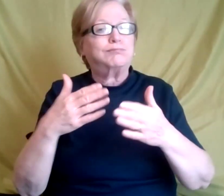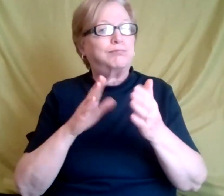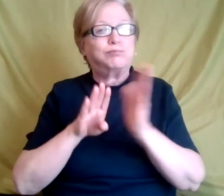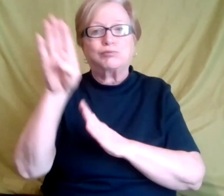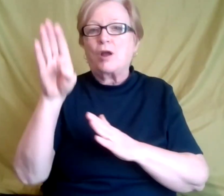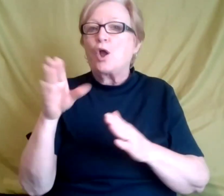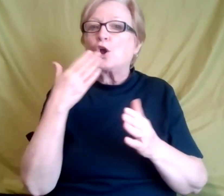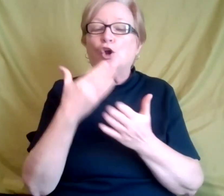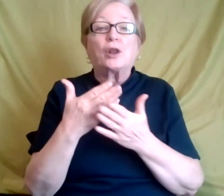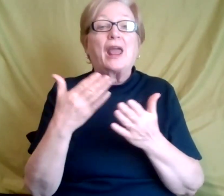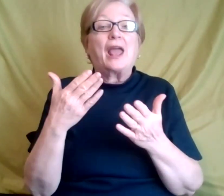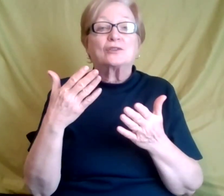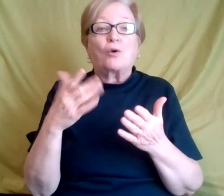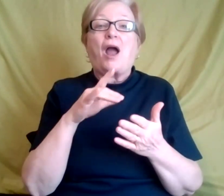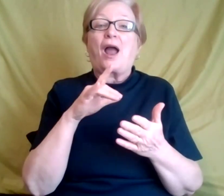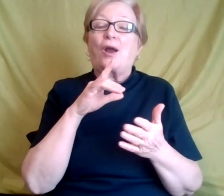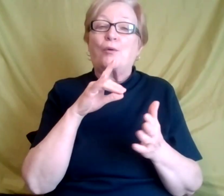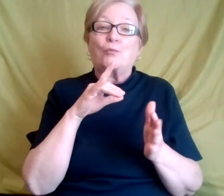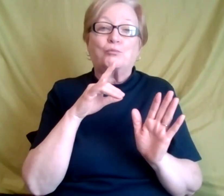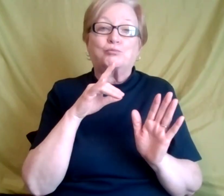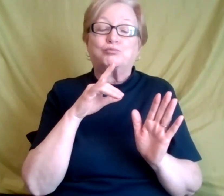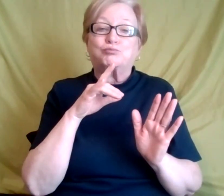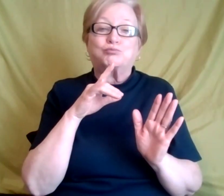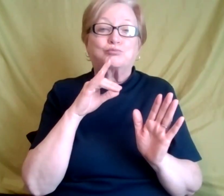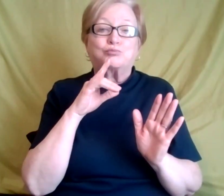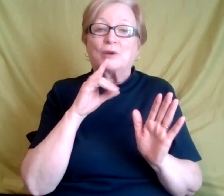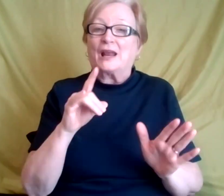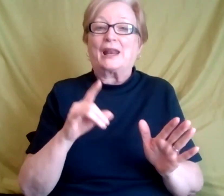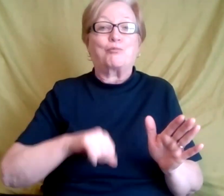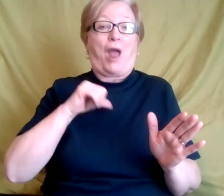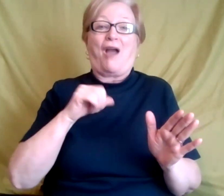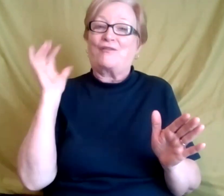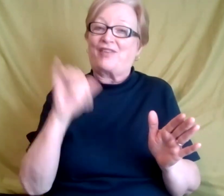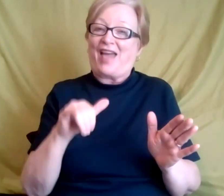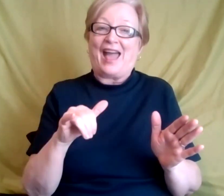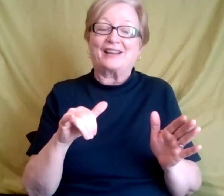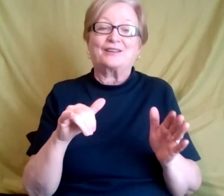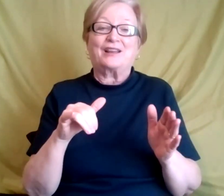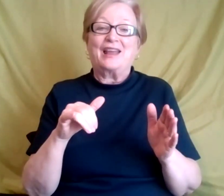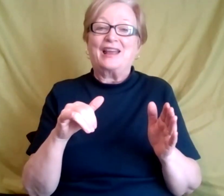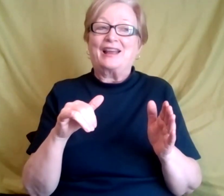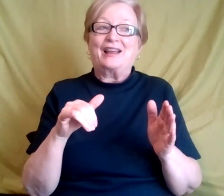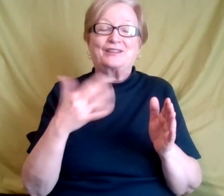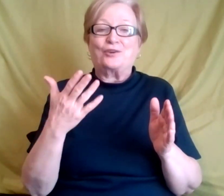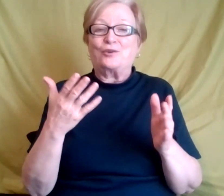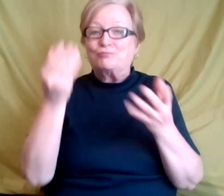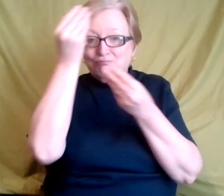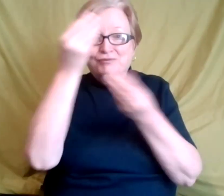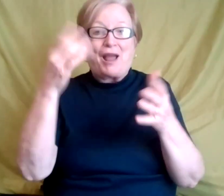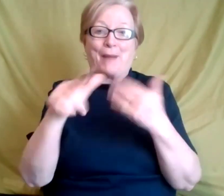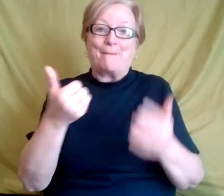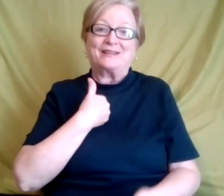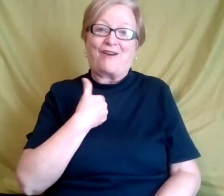that I, I'm, I'm really, you know, proud of that to say that about myself. So I hope that was enough